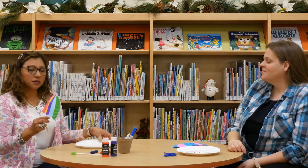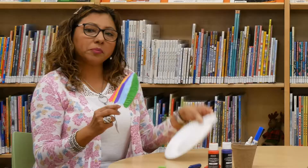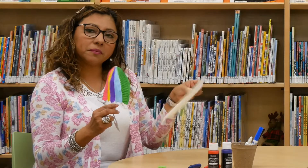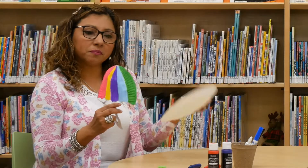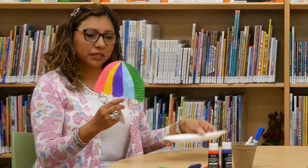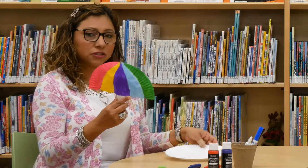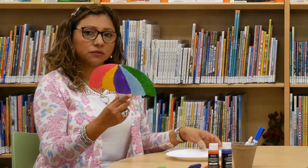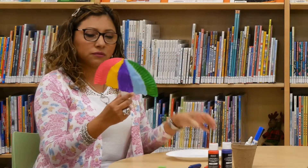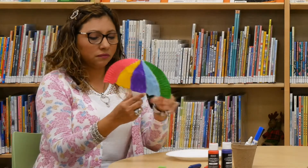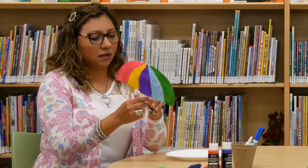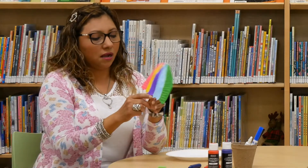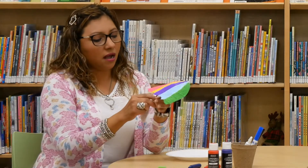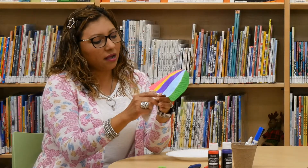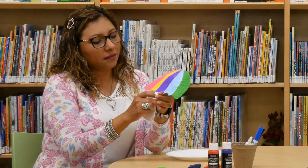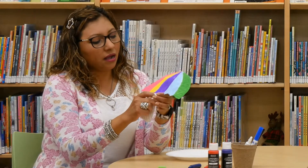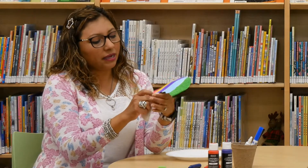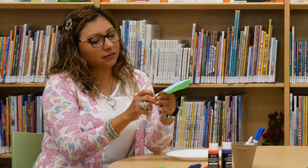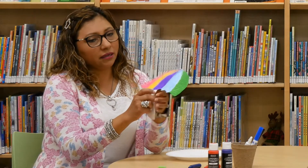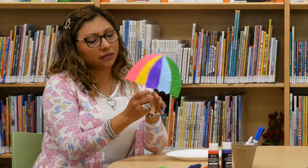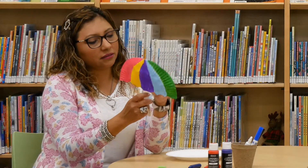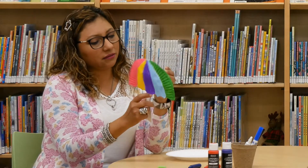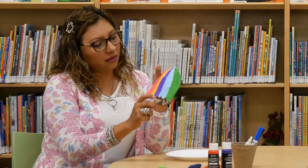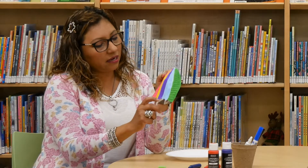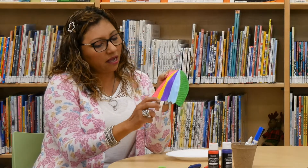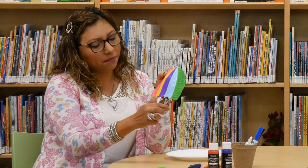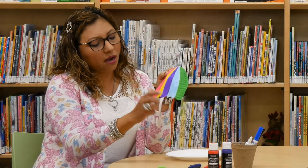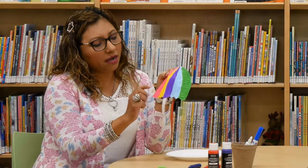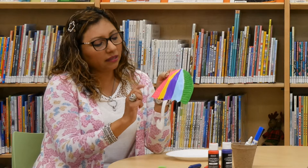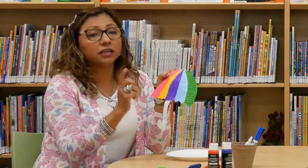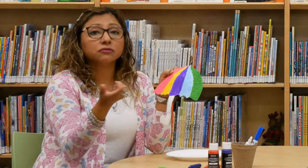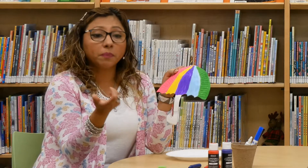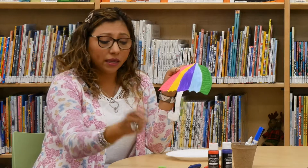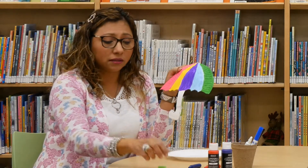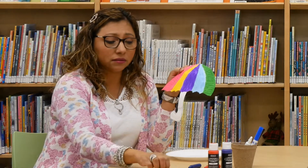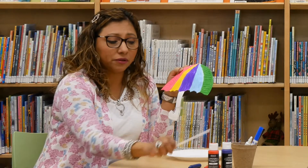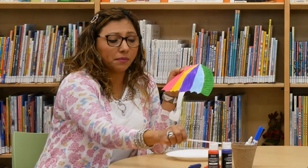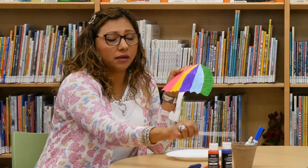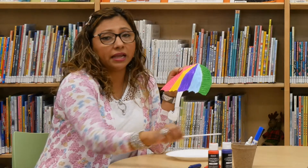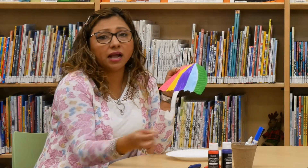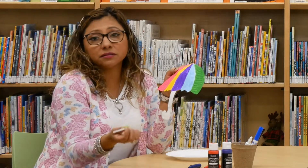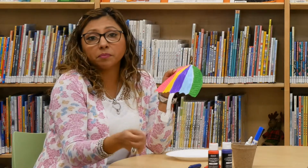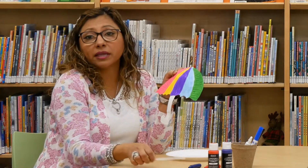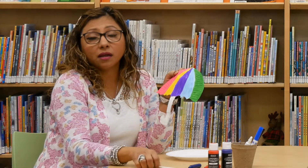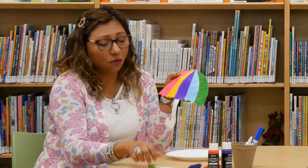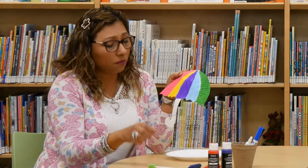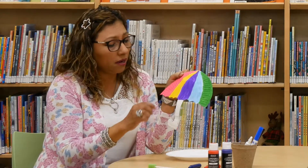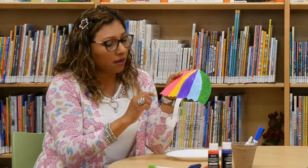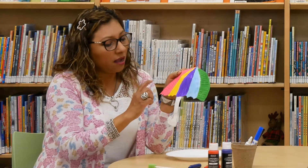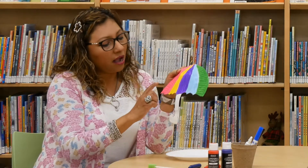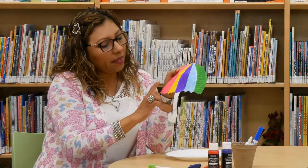a paper plate too. And what I did is, I cut mine, and I used paint with mine. I had some paint at home. And